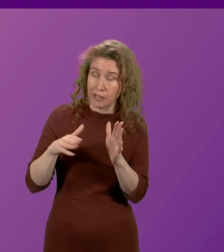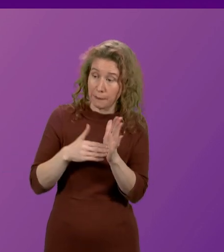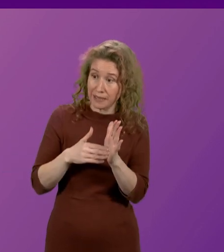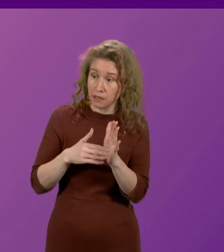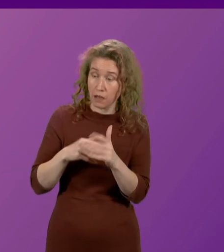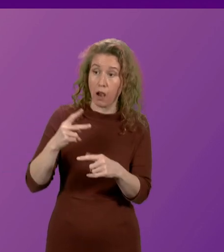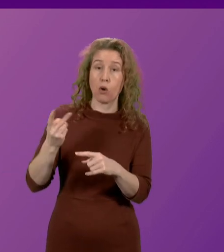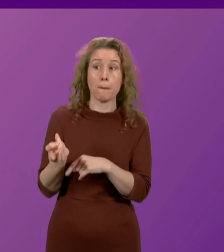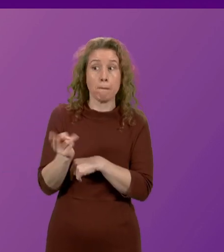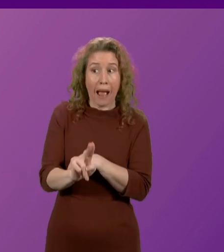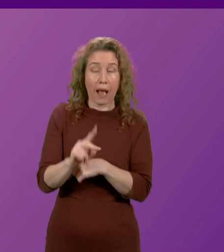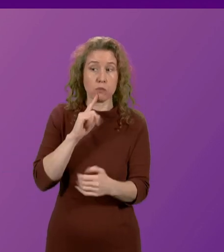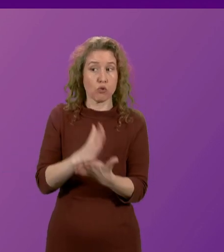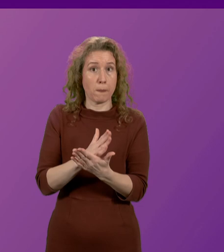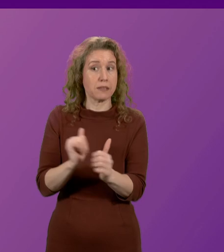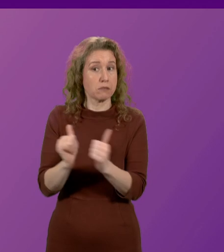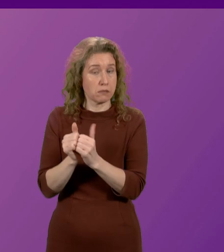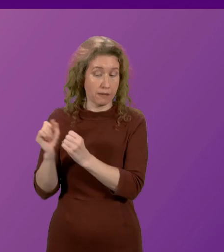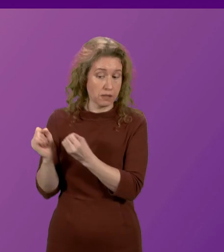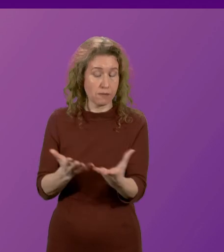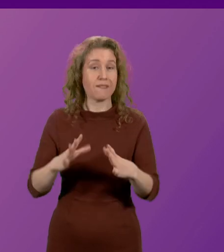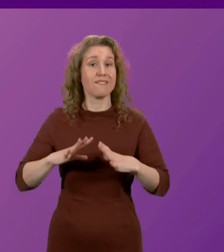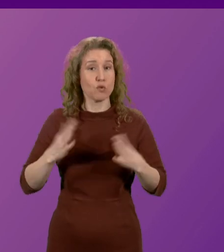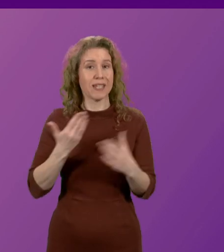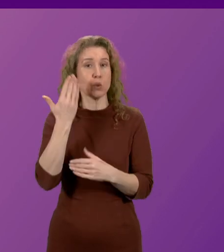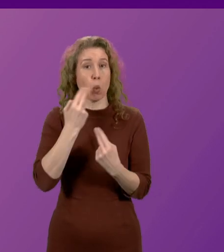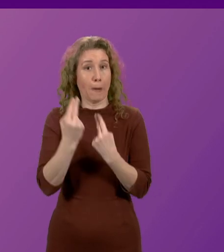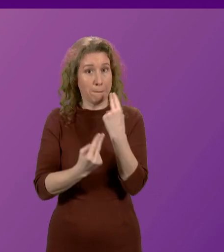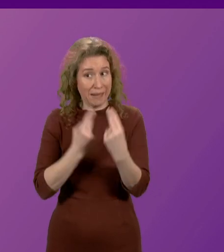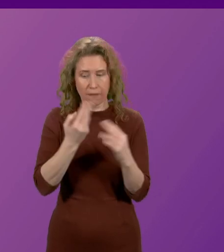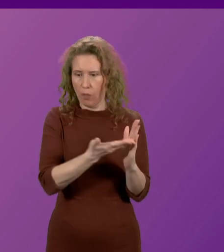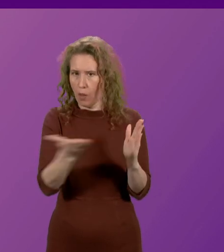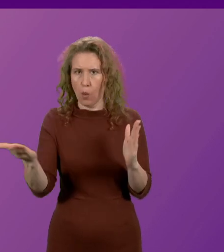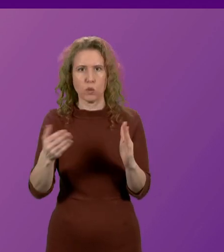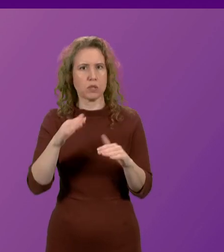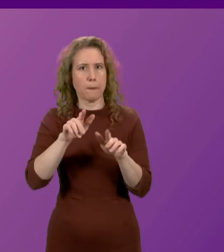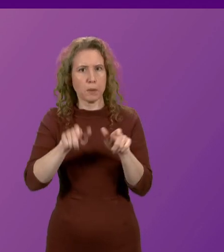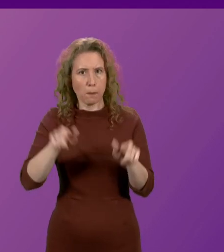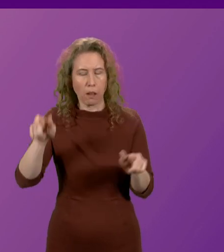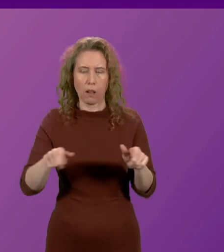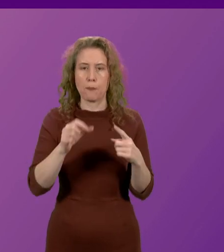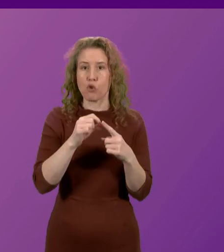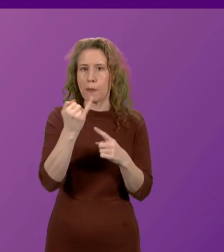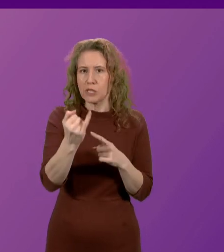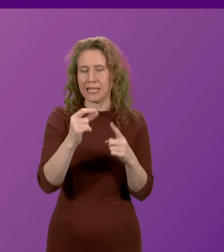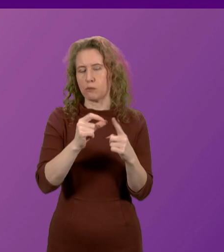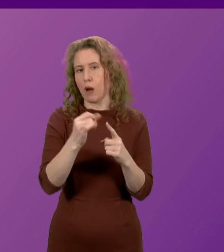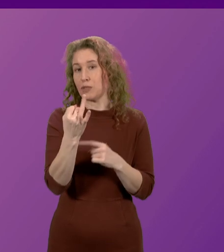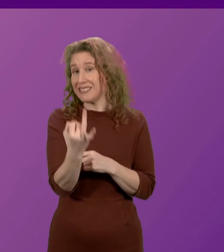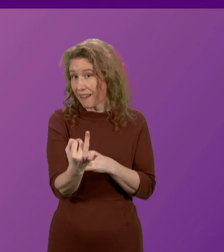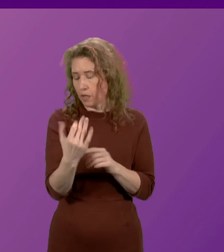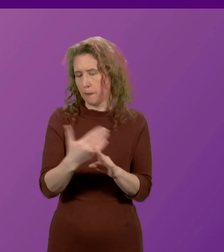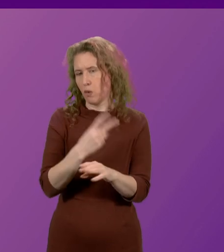reinstate the promise to deliver free school meals for the remaining pupils in primary six and seven by 2026